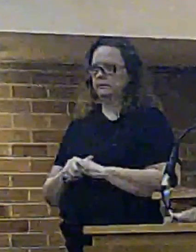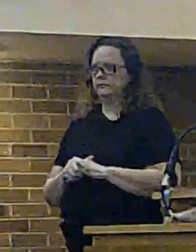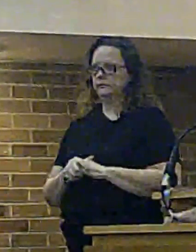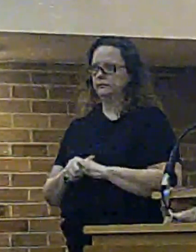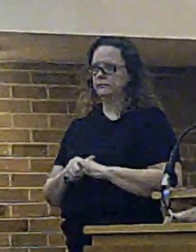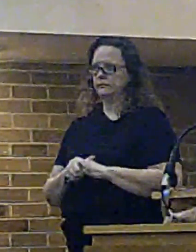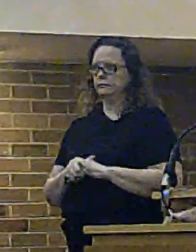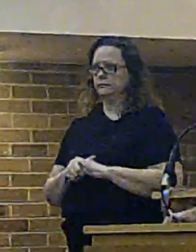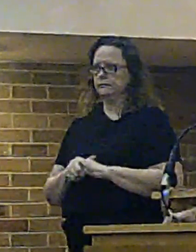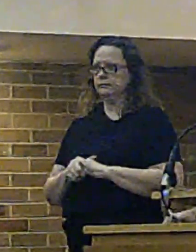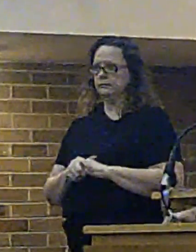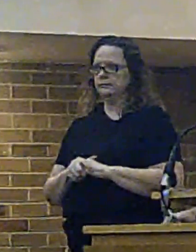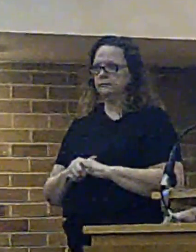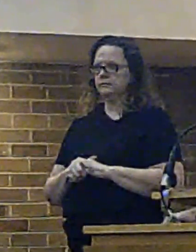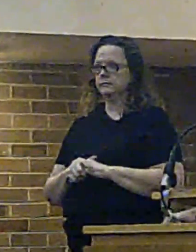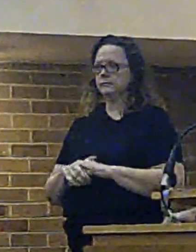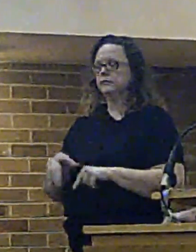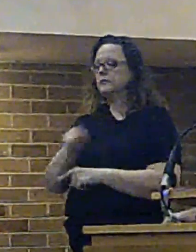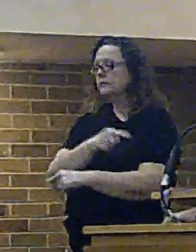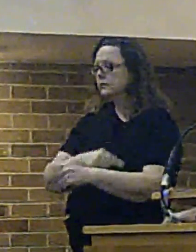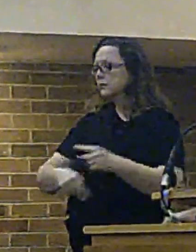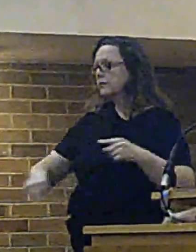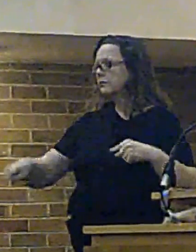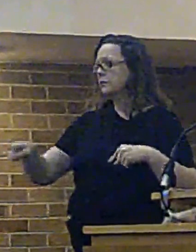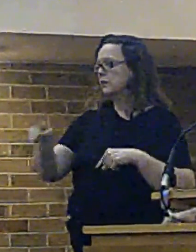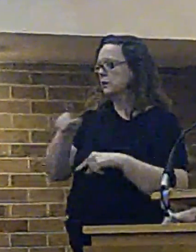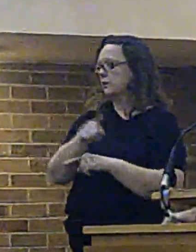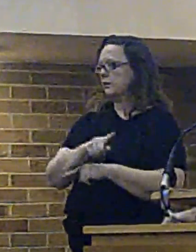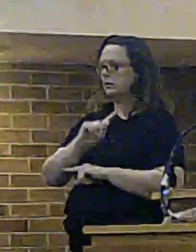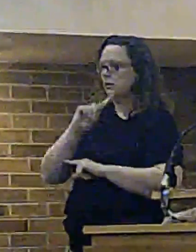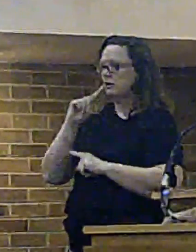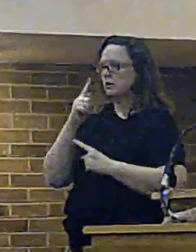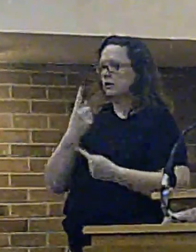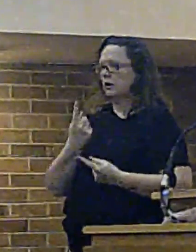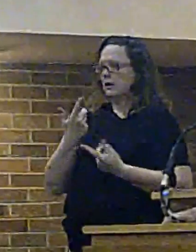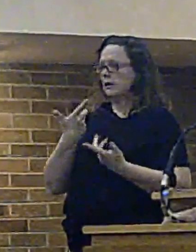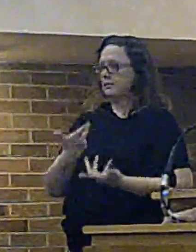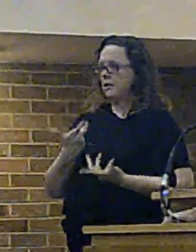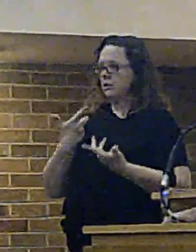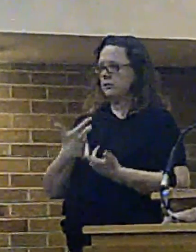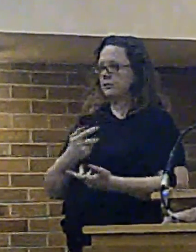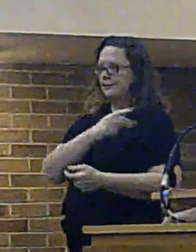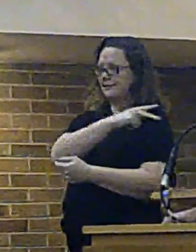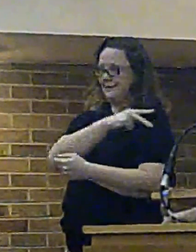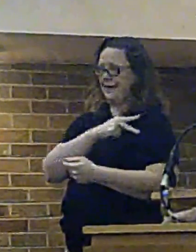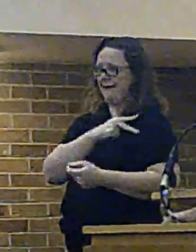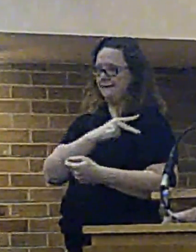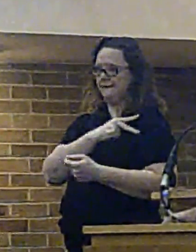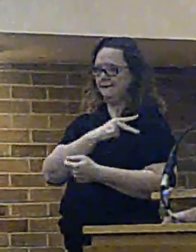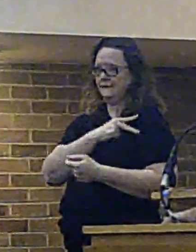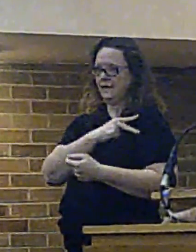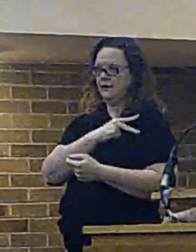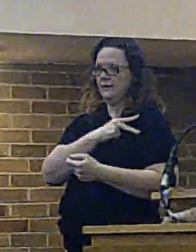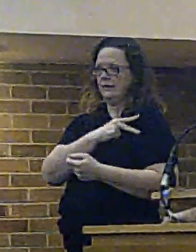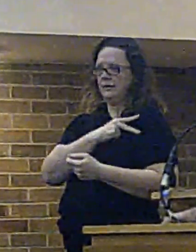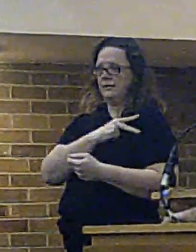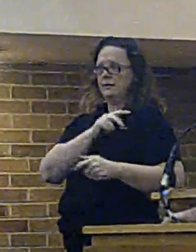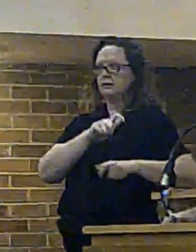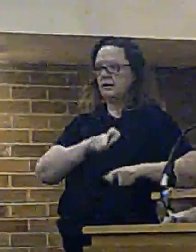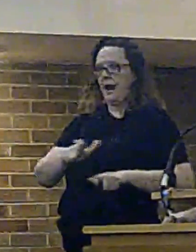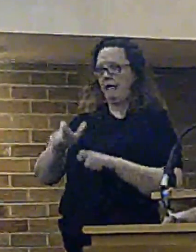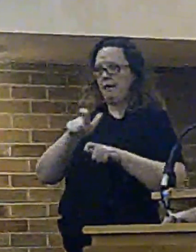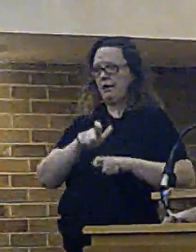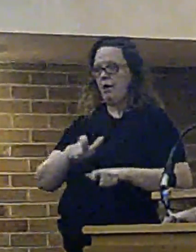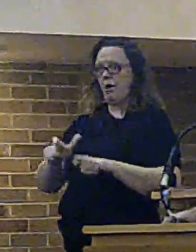If we are unable to secure sufficient numbers of our existing staff to undertake a